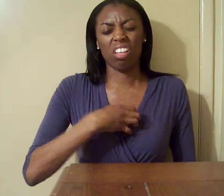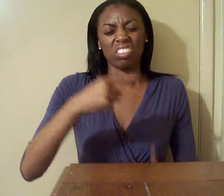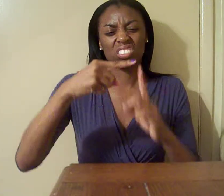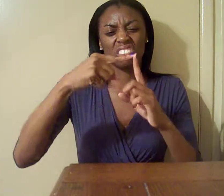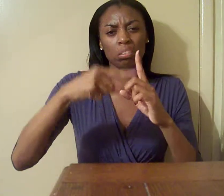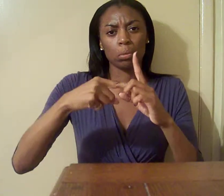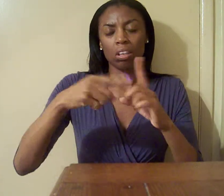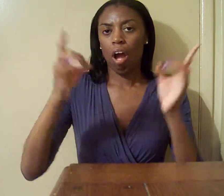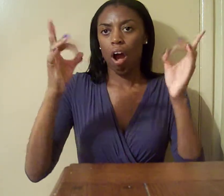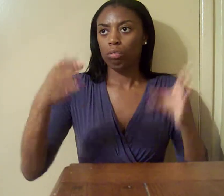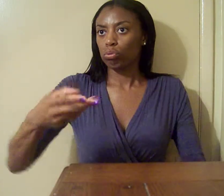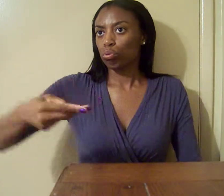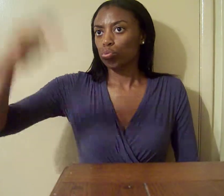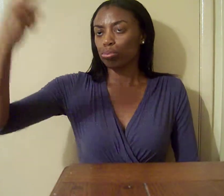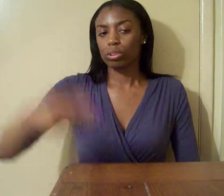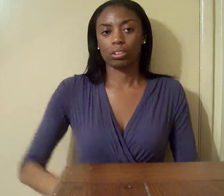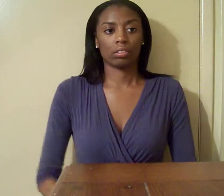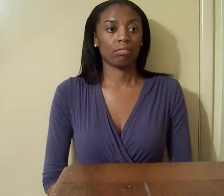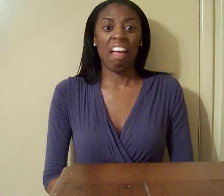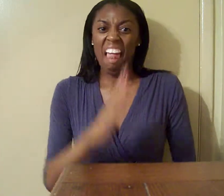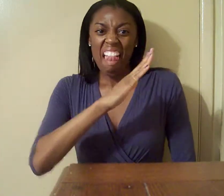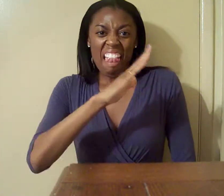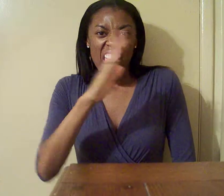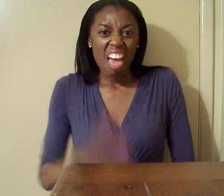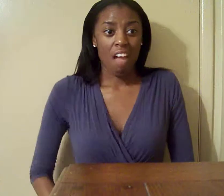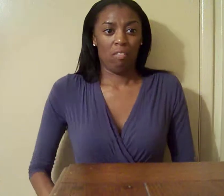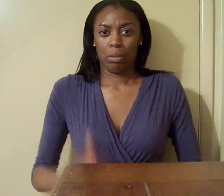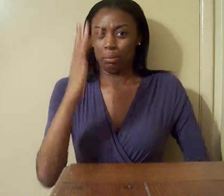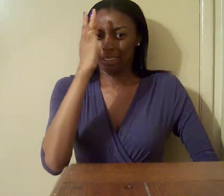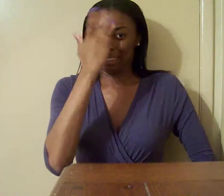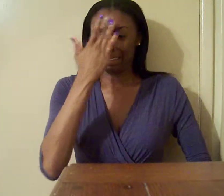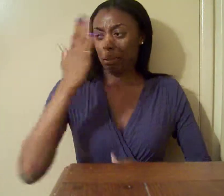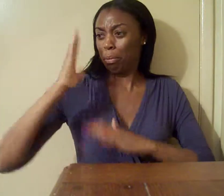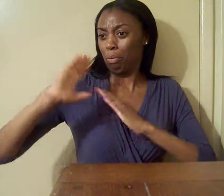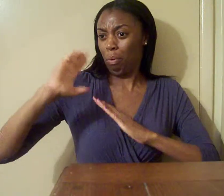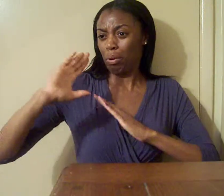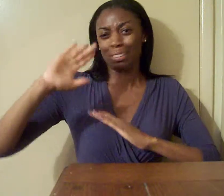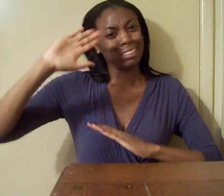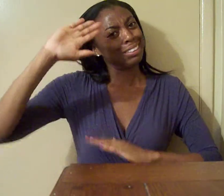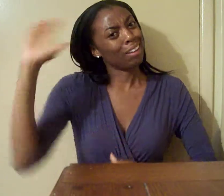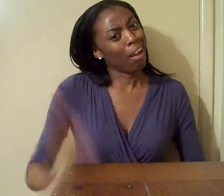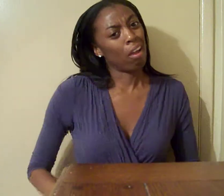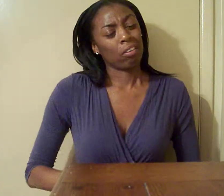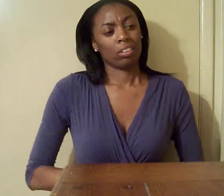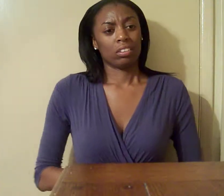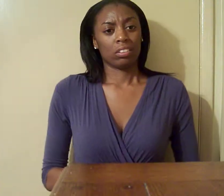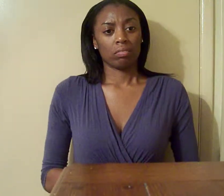He'd never been sick before. He cried and cried and couldn't sleep.